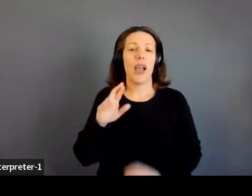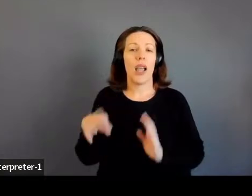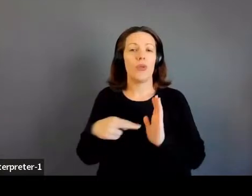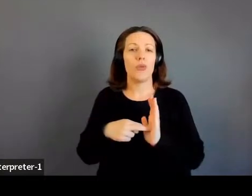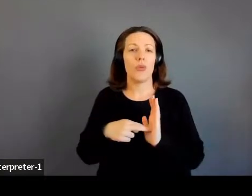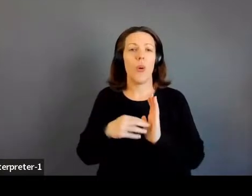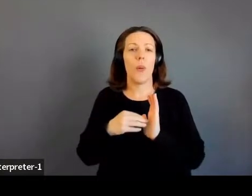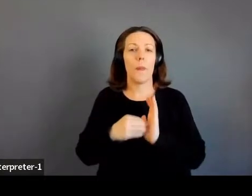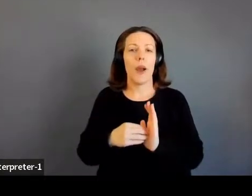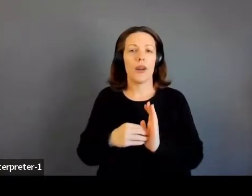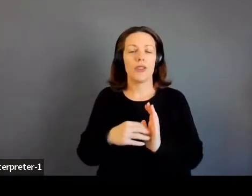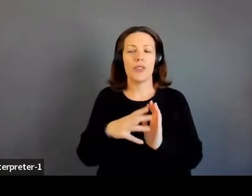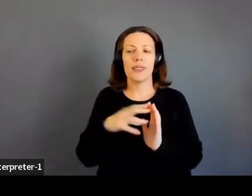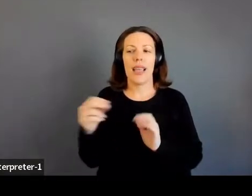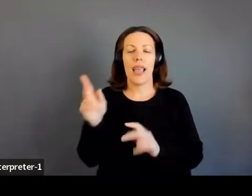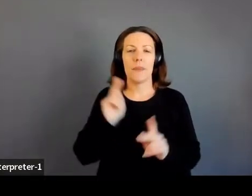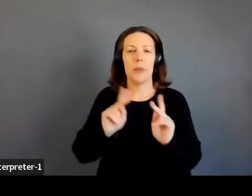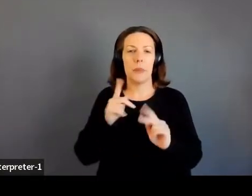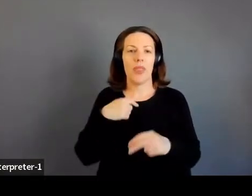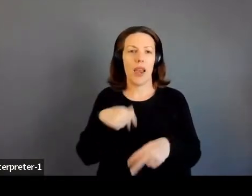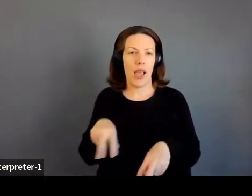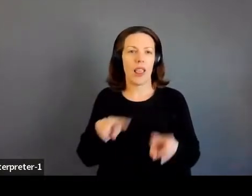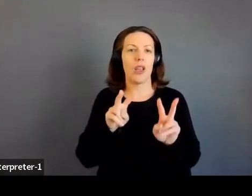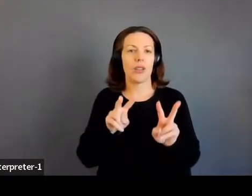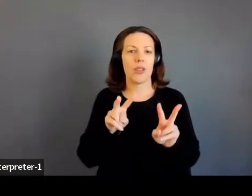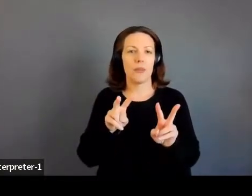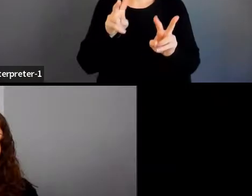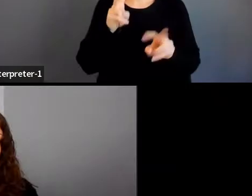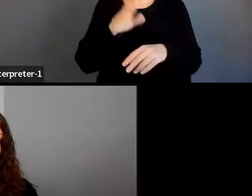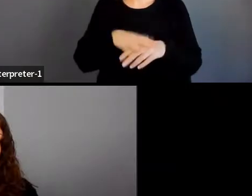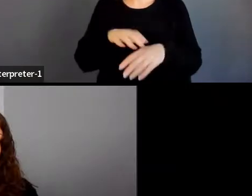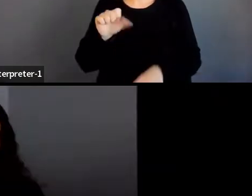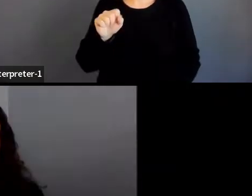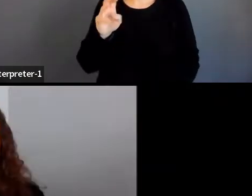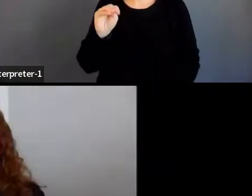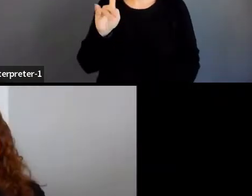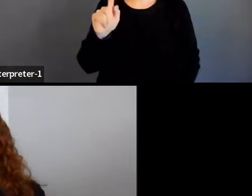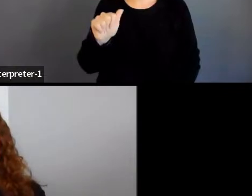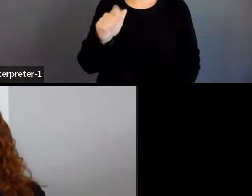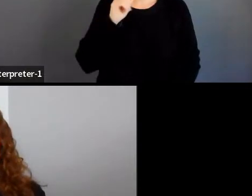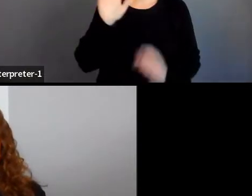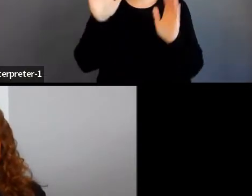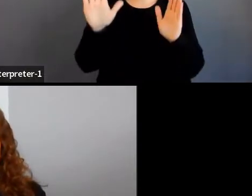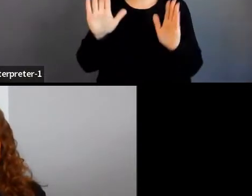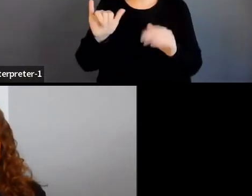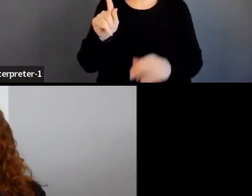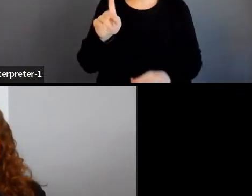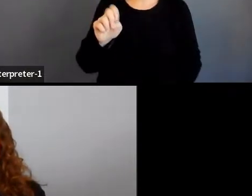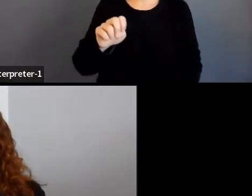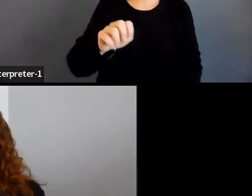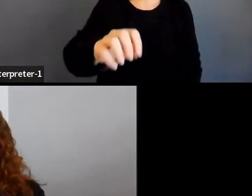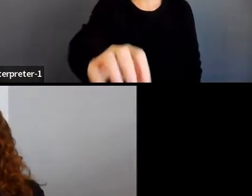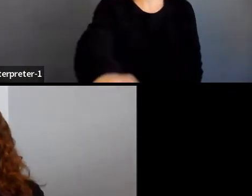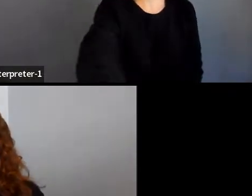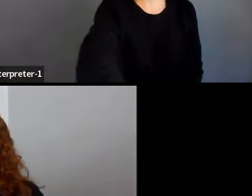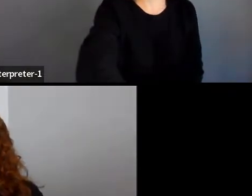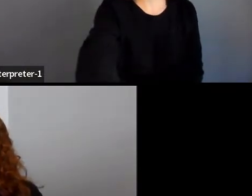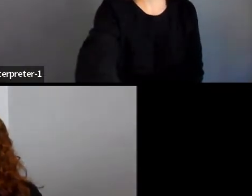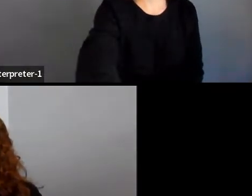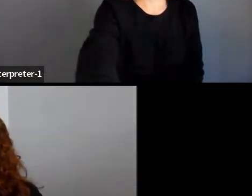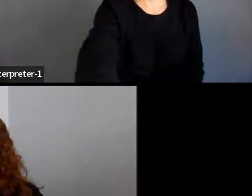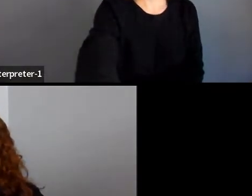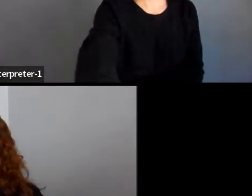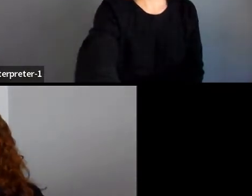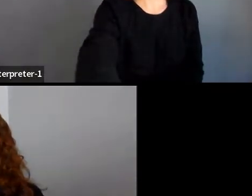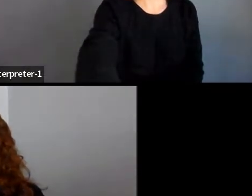and folks that I looked up to on social media, which I think is just another great avenue to find inspiration and also to find